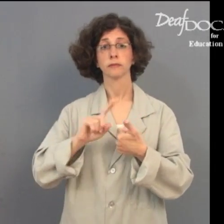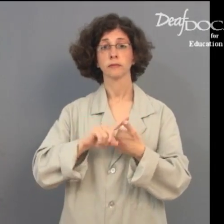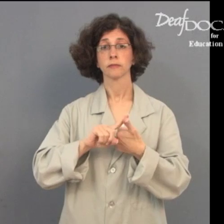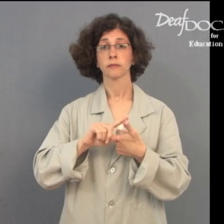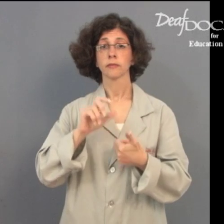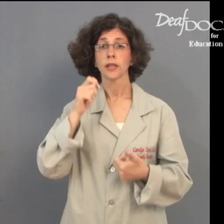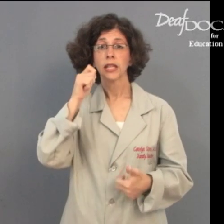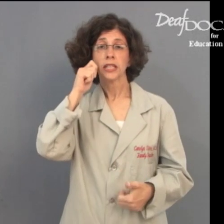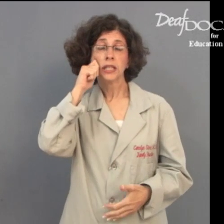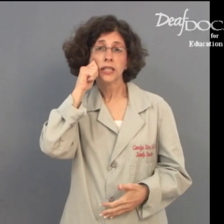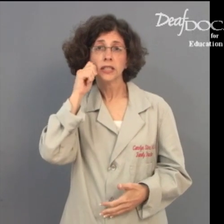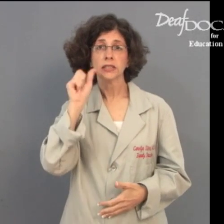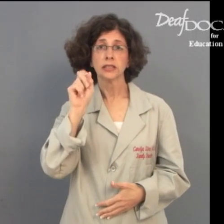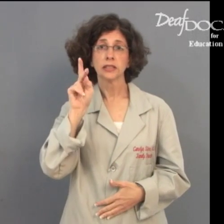Skin rash.